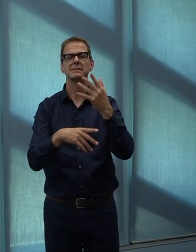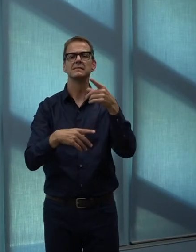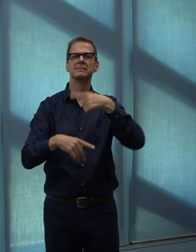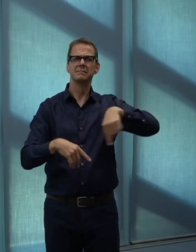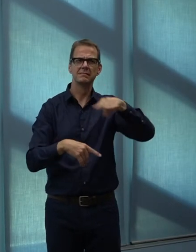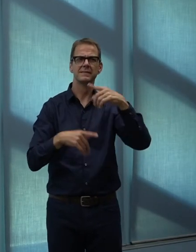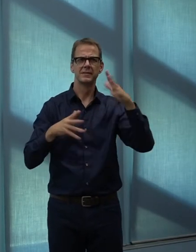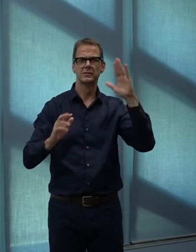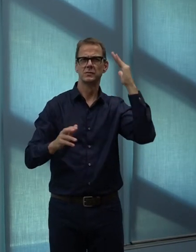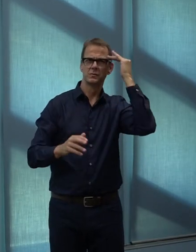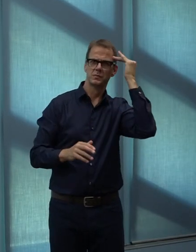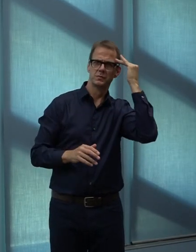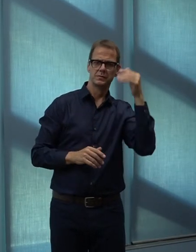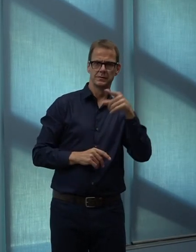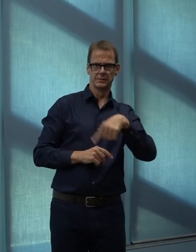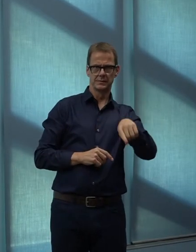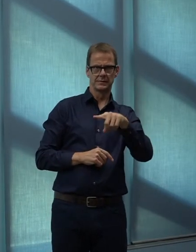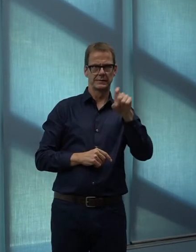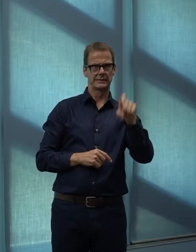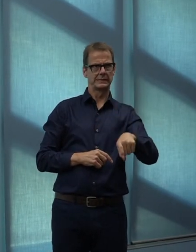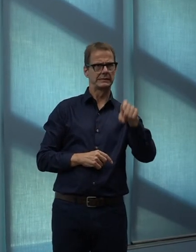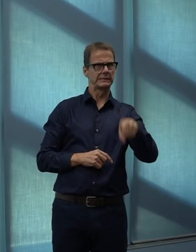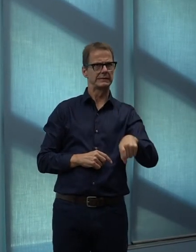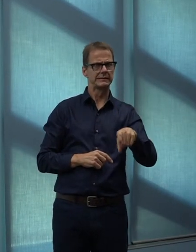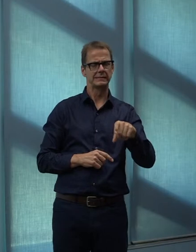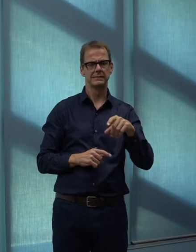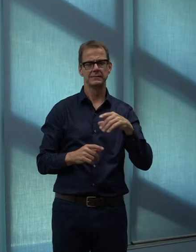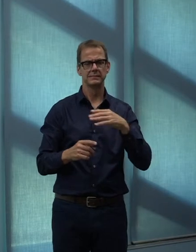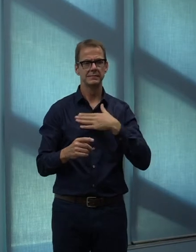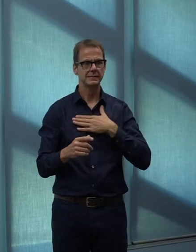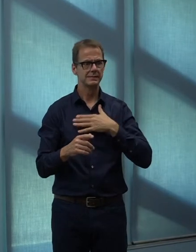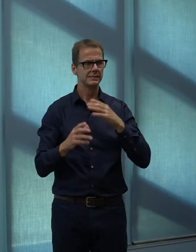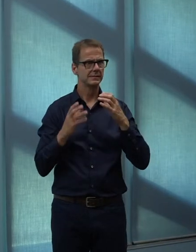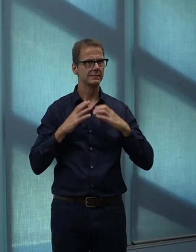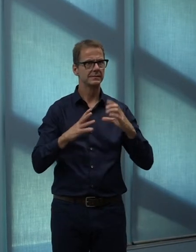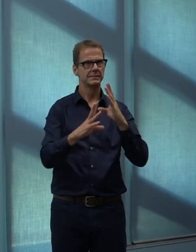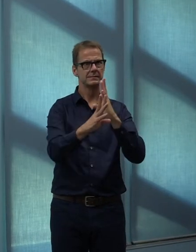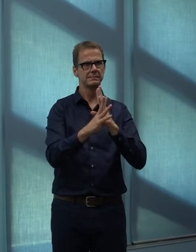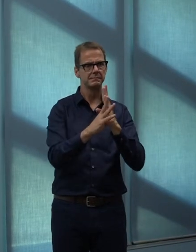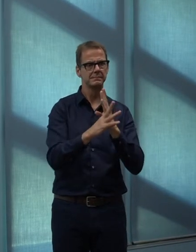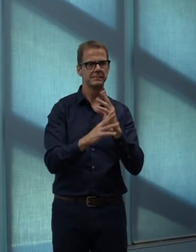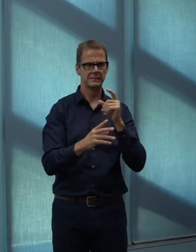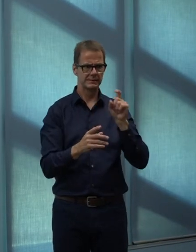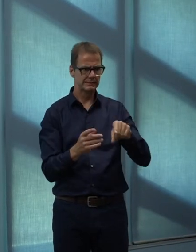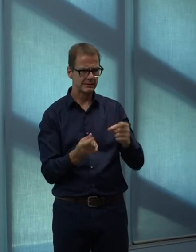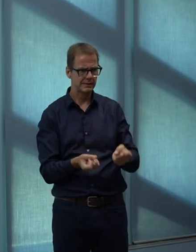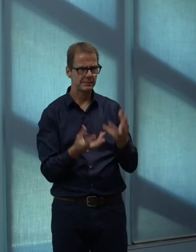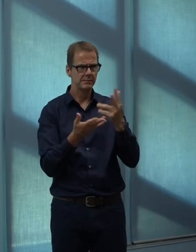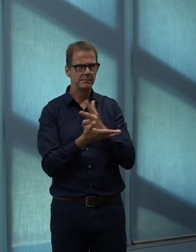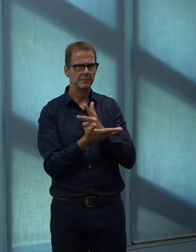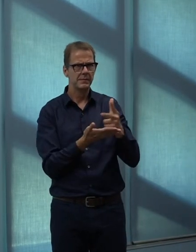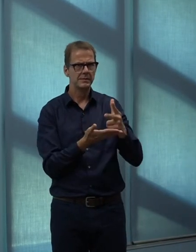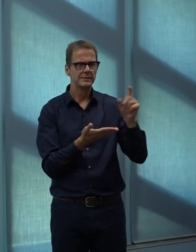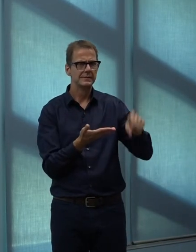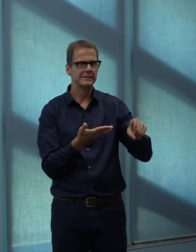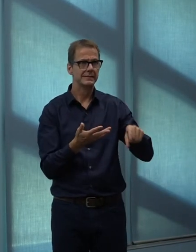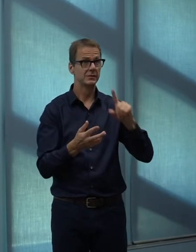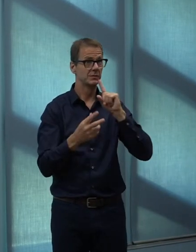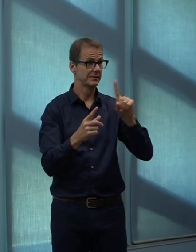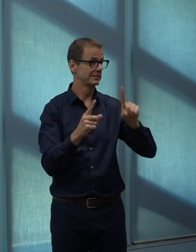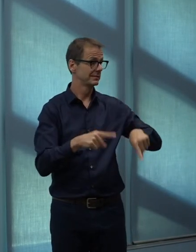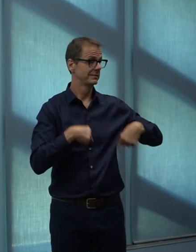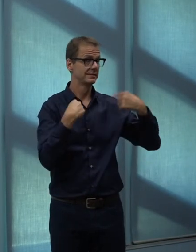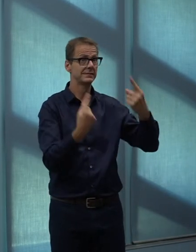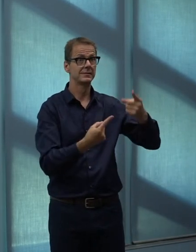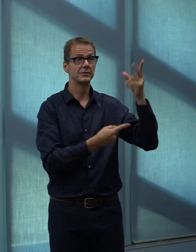parking. Edmonton has a long history of allocating a disproportionate amount of parking to parking amenities, which